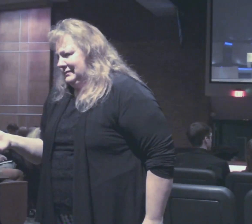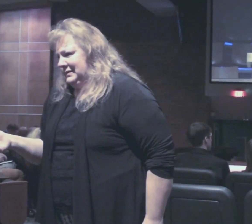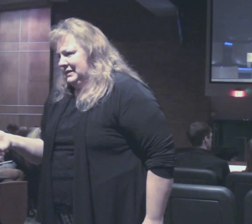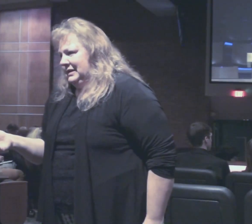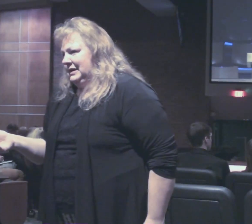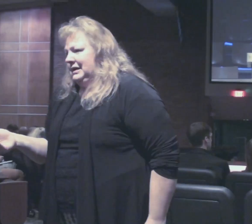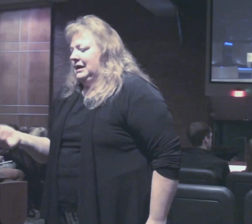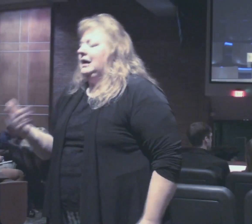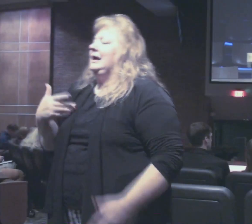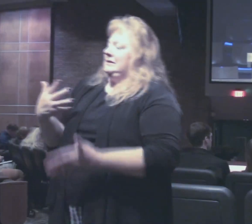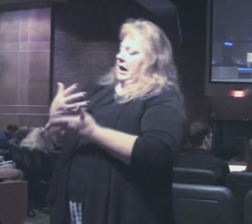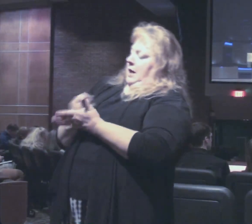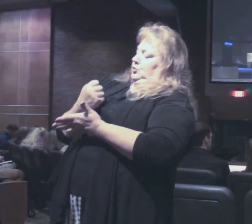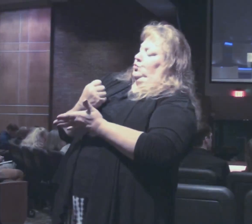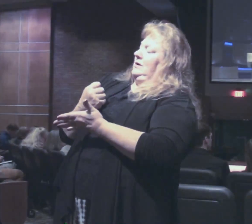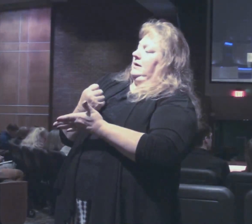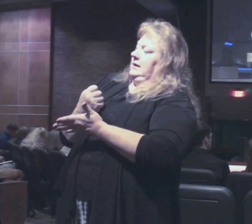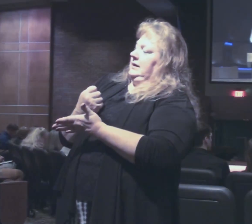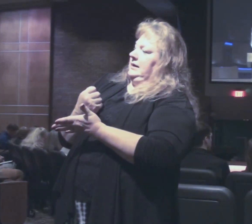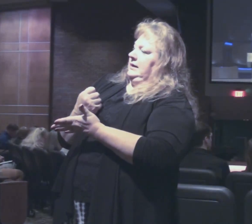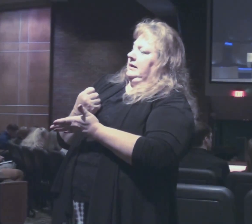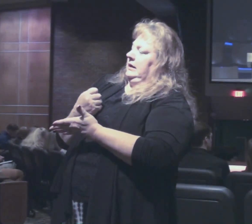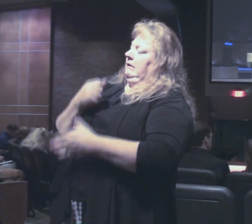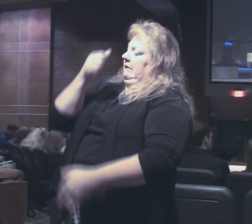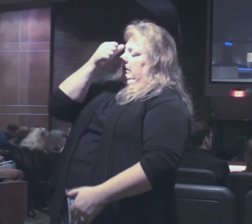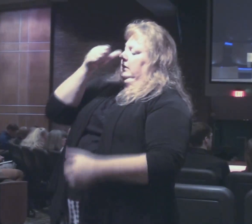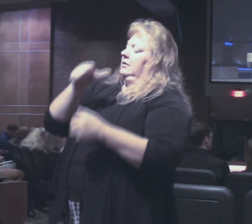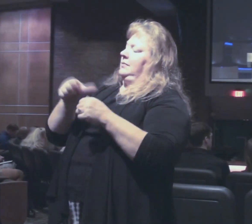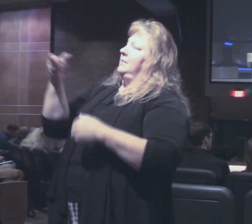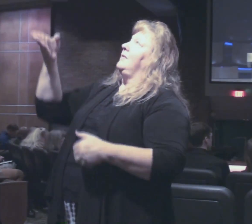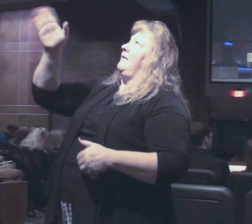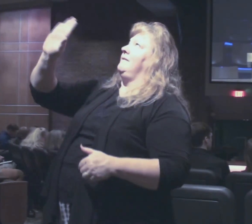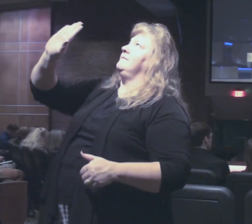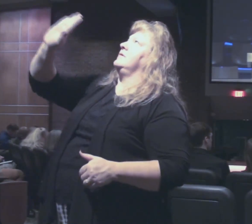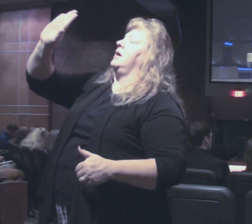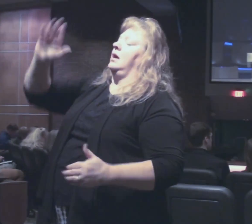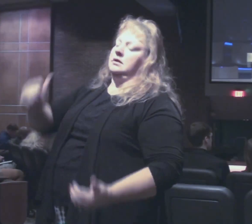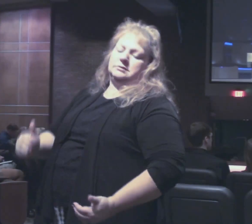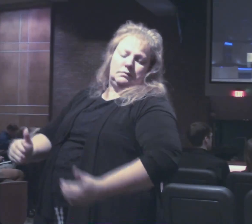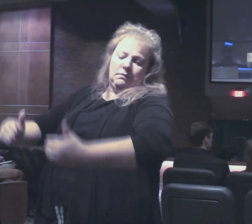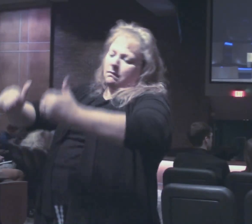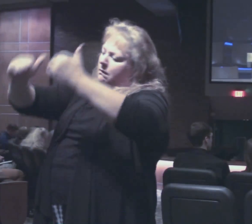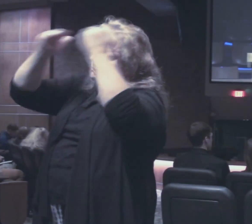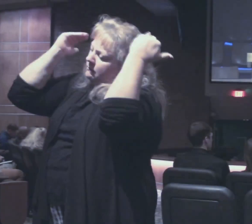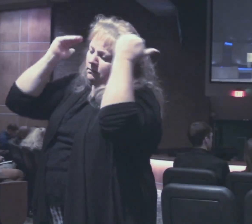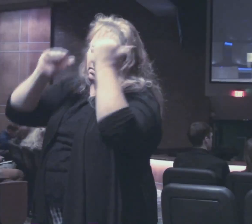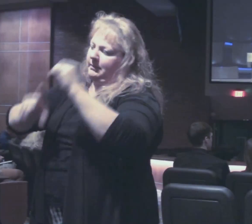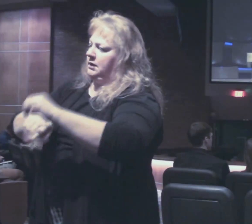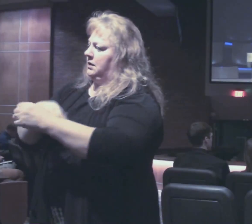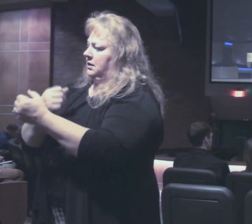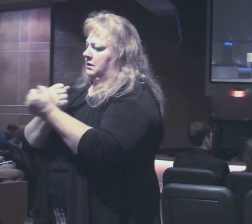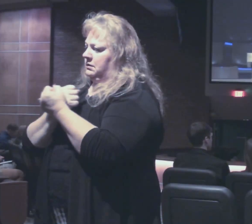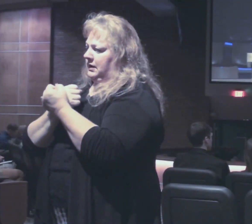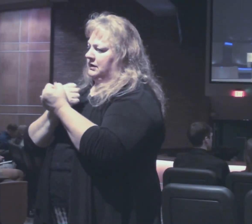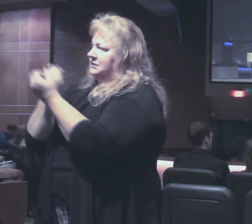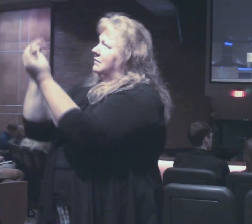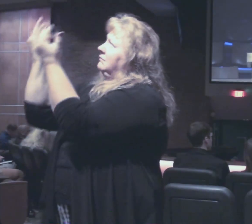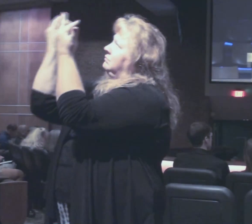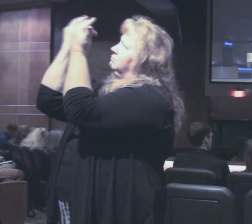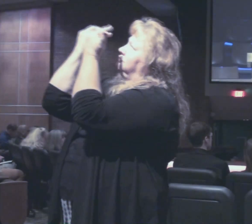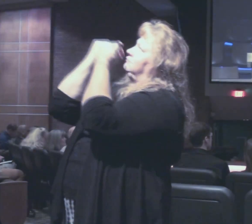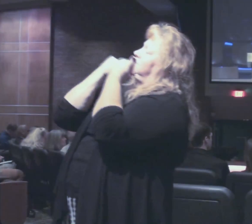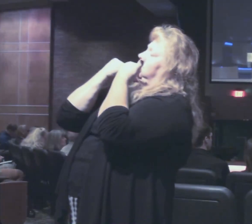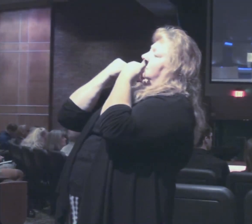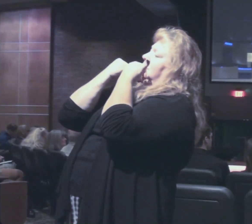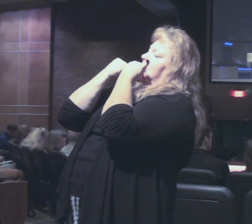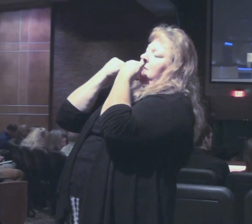opportunity to be reminded of God's overwhelming grace poured out upon us in